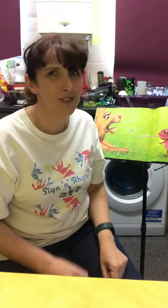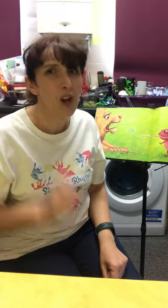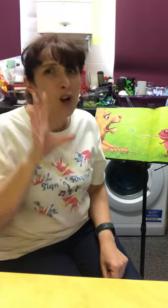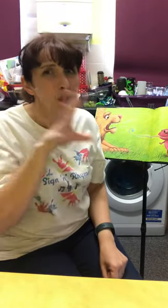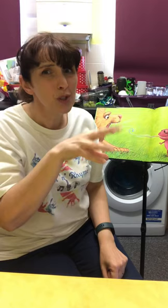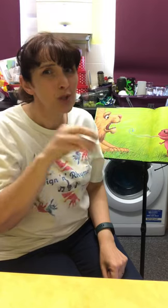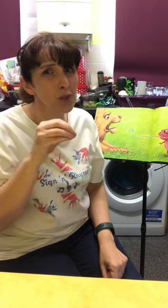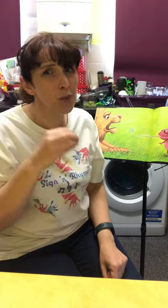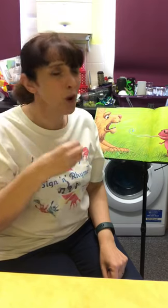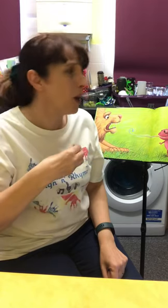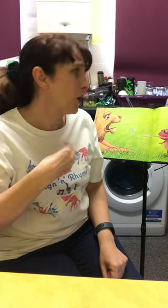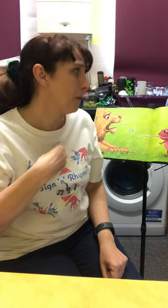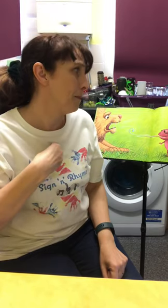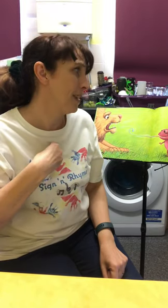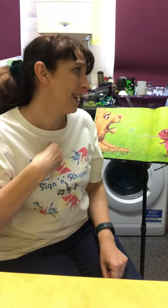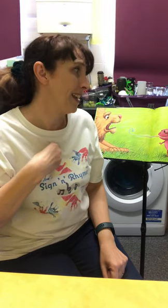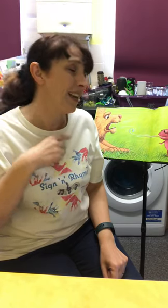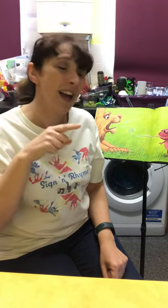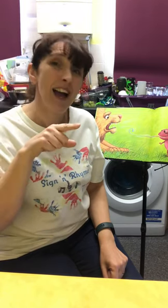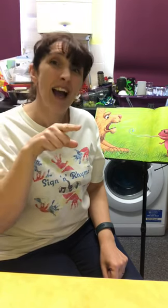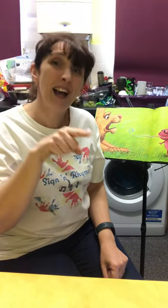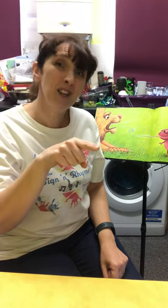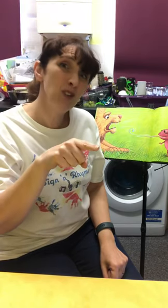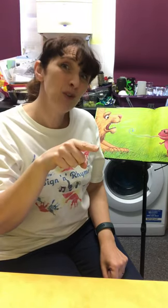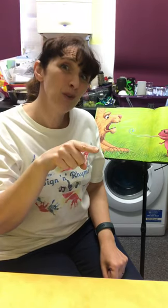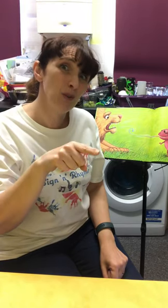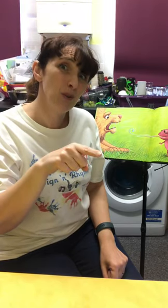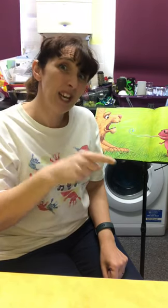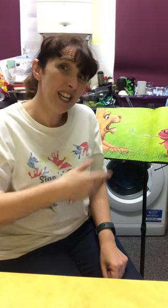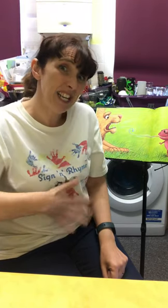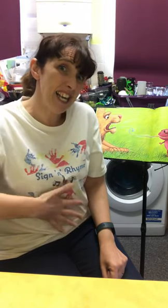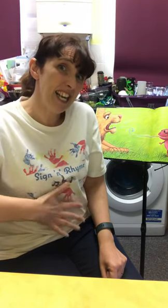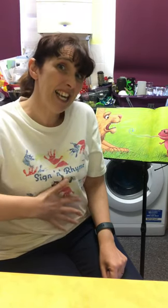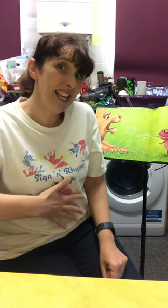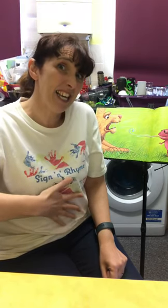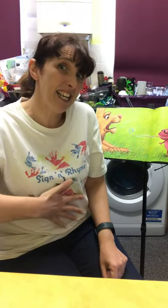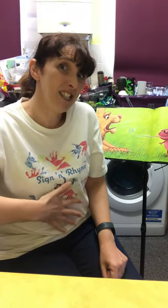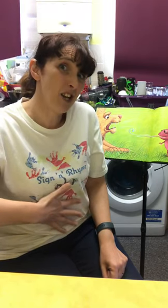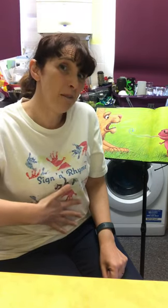Swallow me and you'll get an icky tummy.